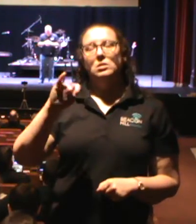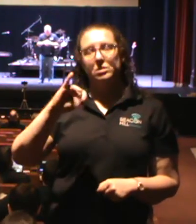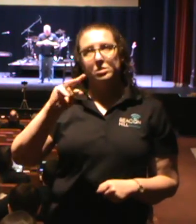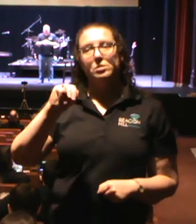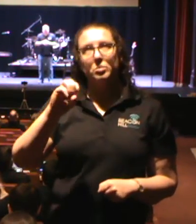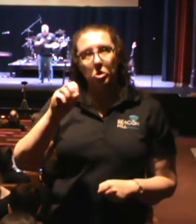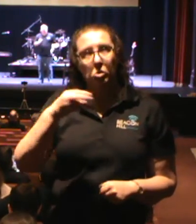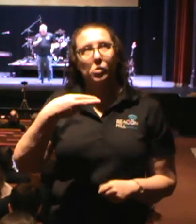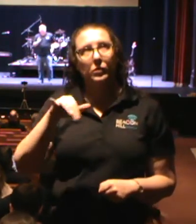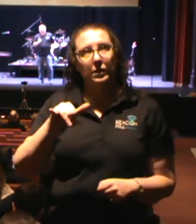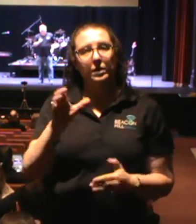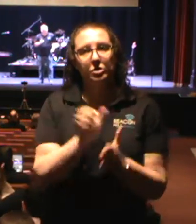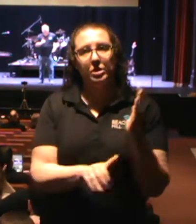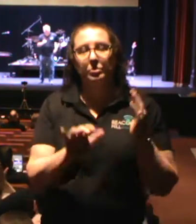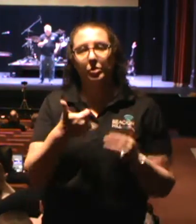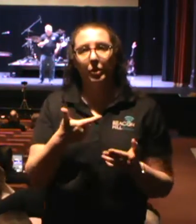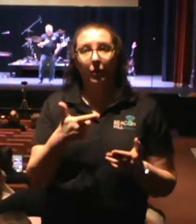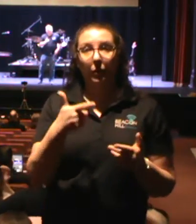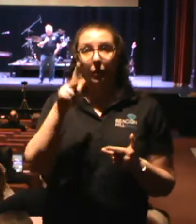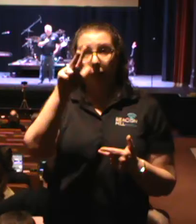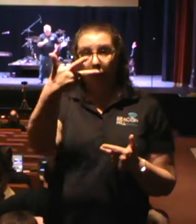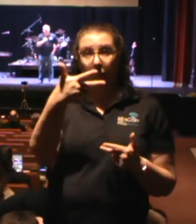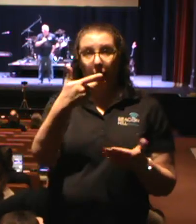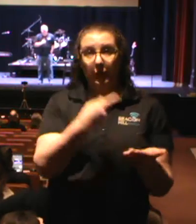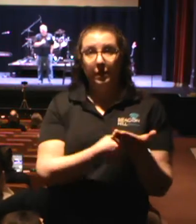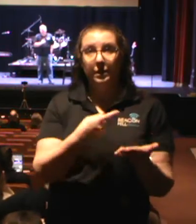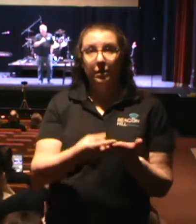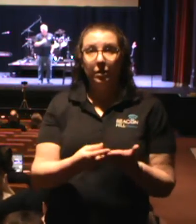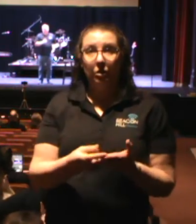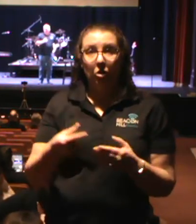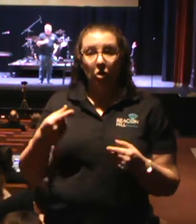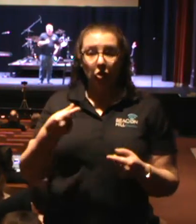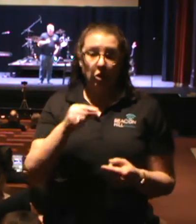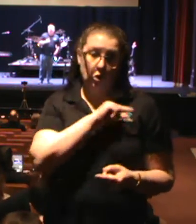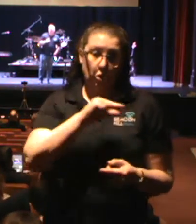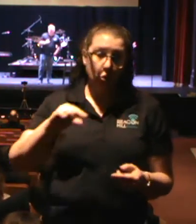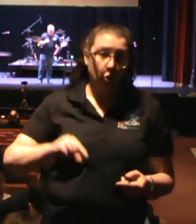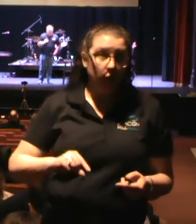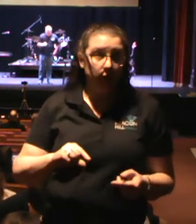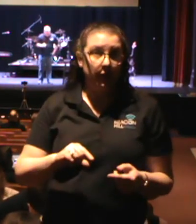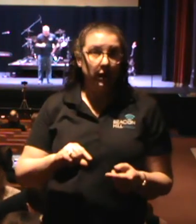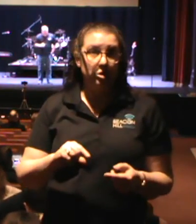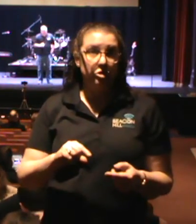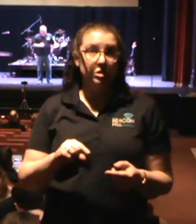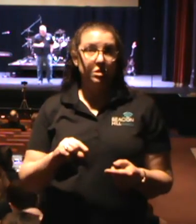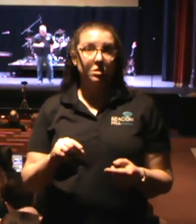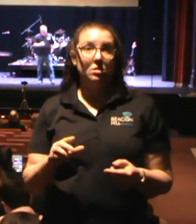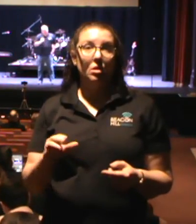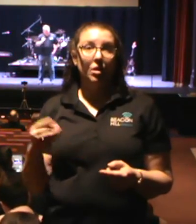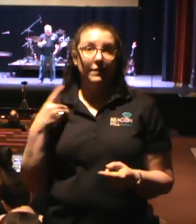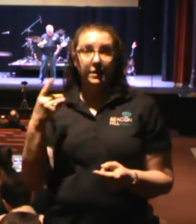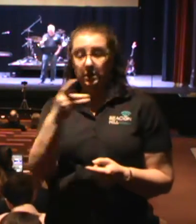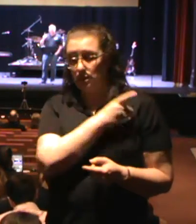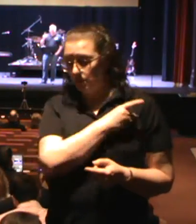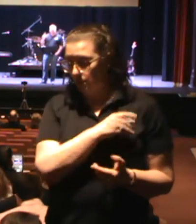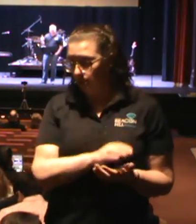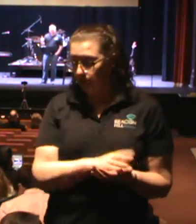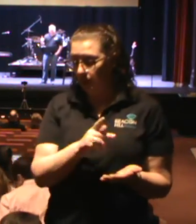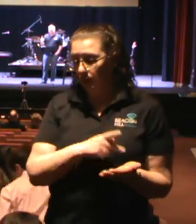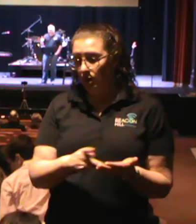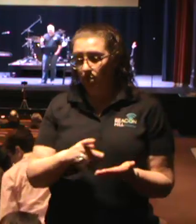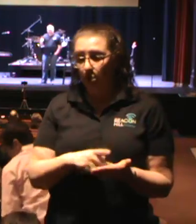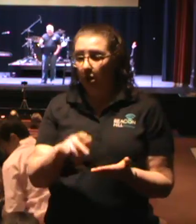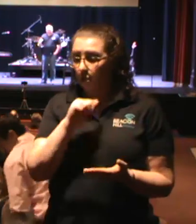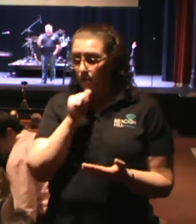of a deacon. See, here's the deal. It was painfully obvious when you look at 1 Timothy chapter 3 that Paul wasn't